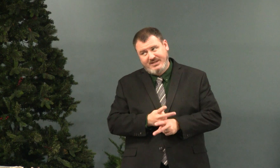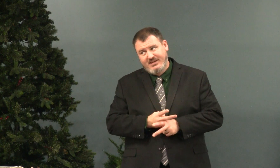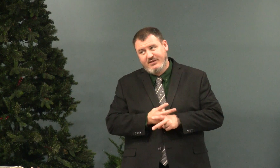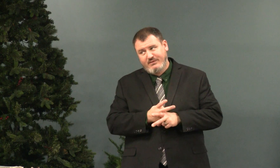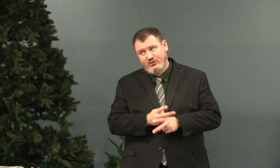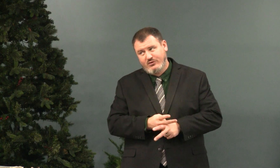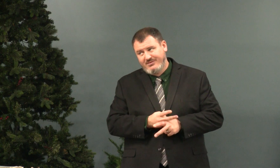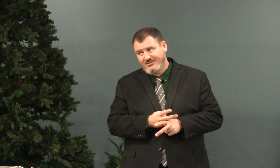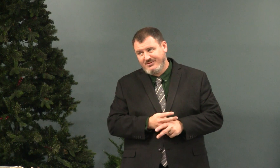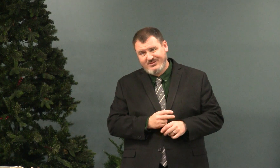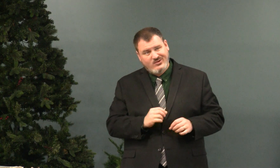Be careful.